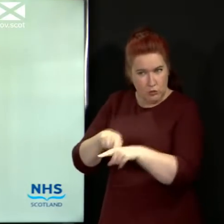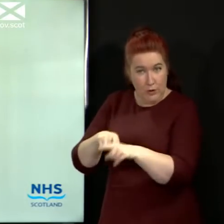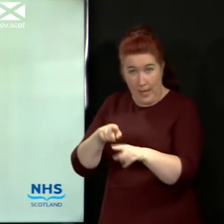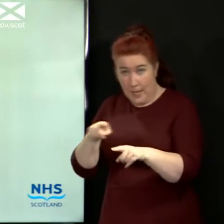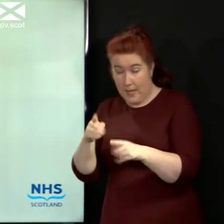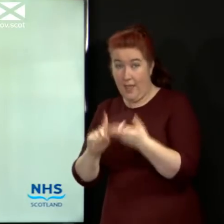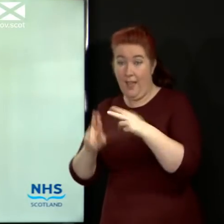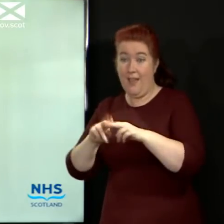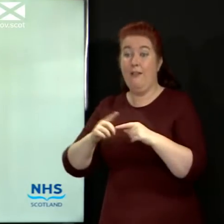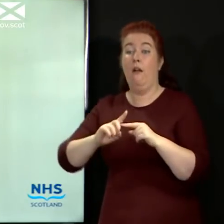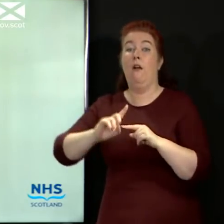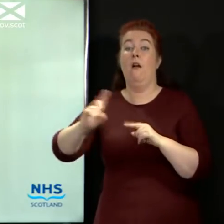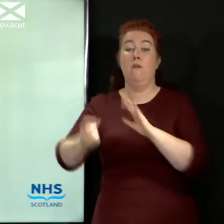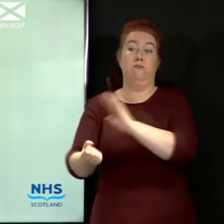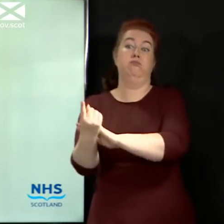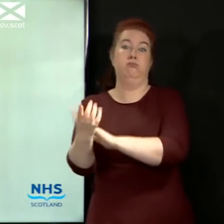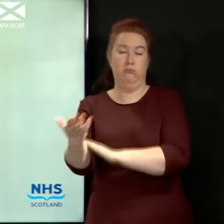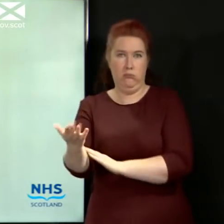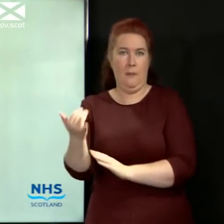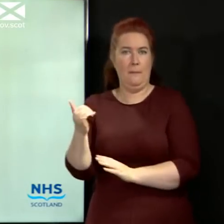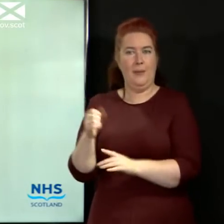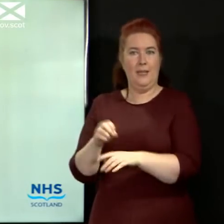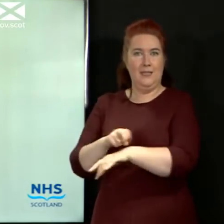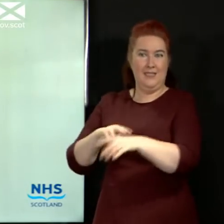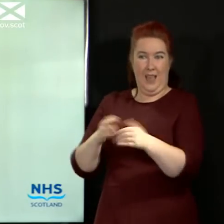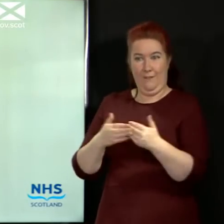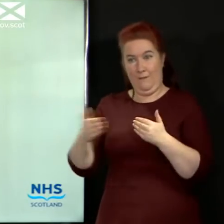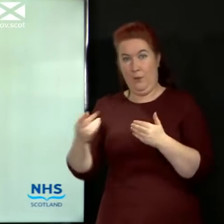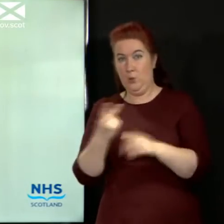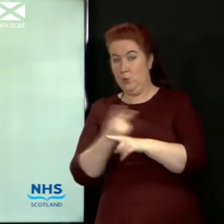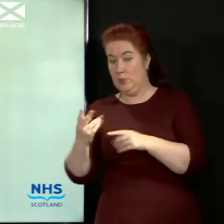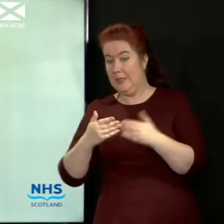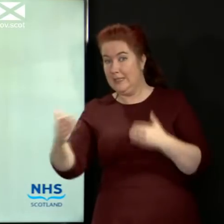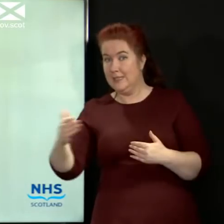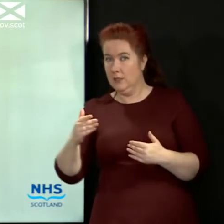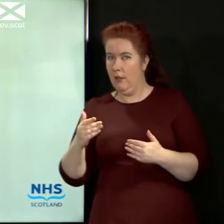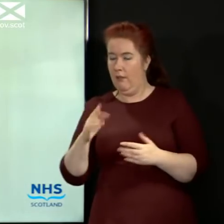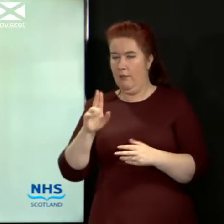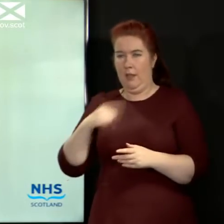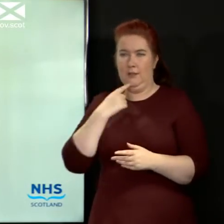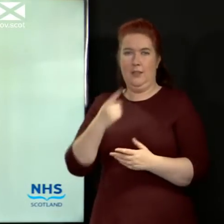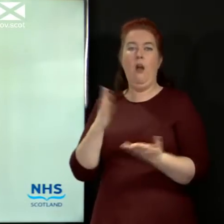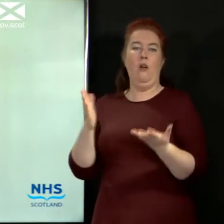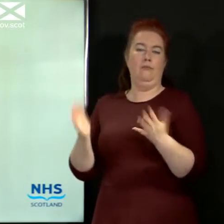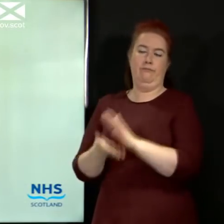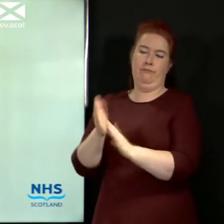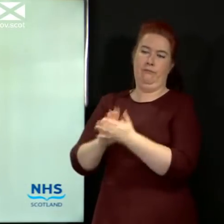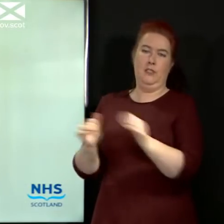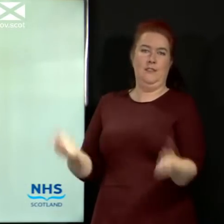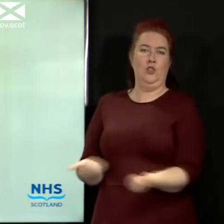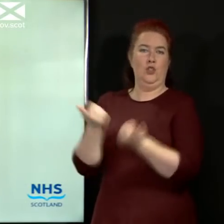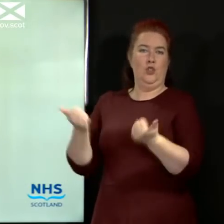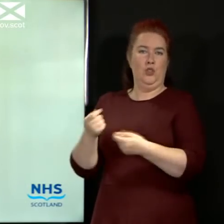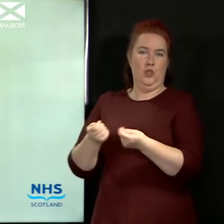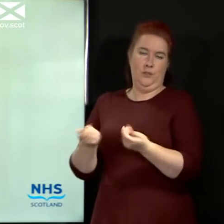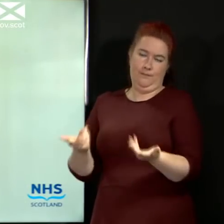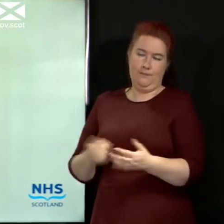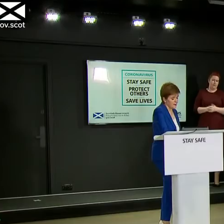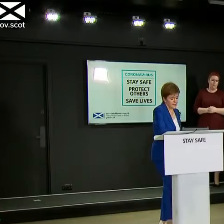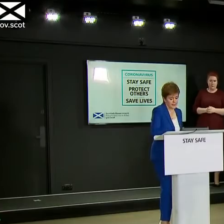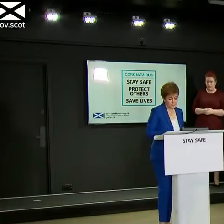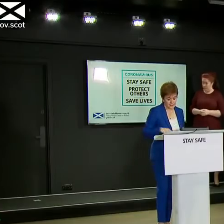cases in the workforce over that whole time before we kind of jump to any conclusions about whether the outbreak is indeed controlled.